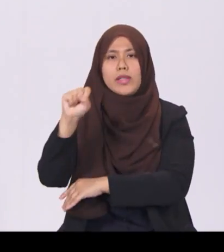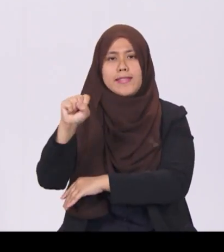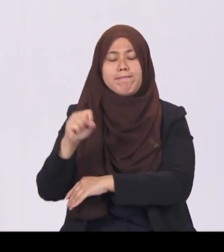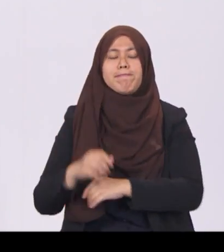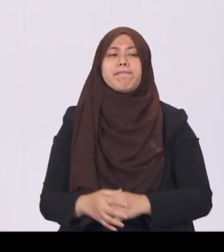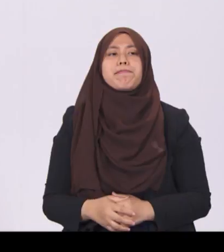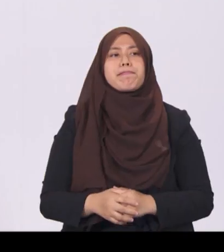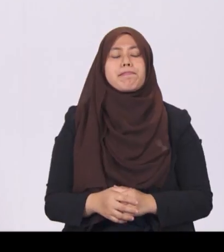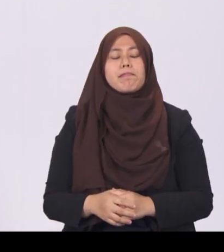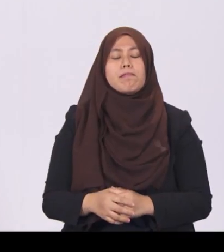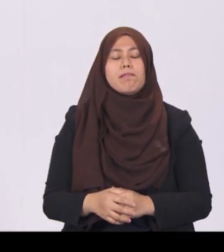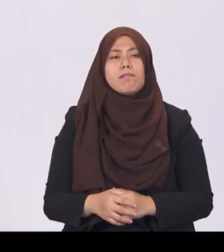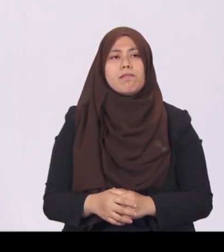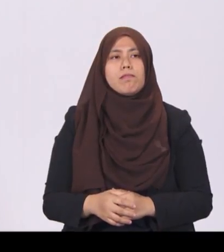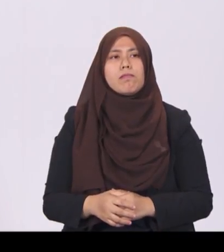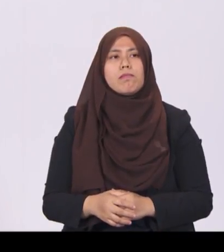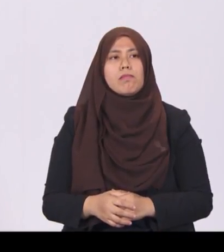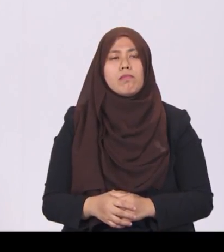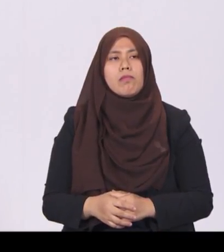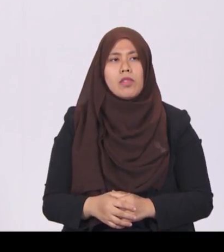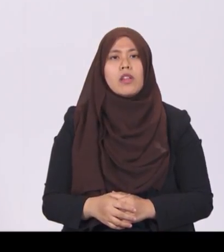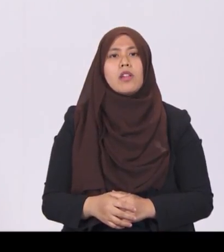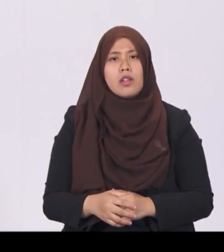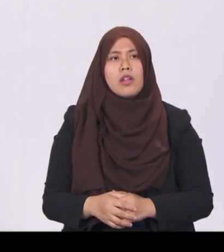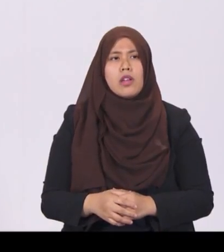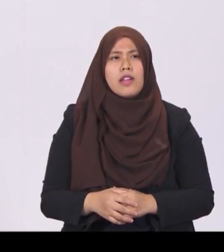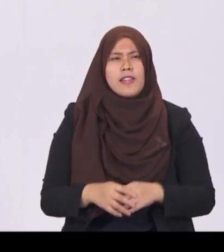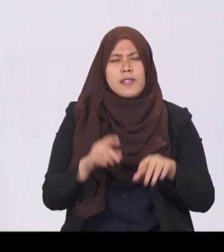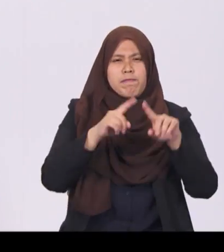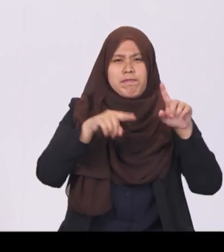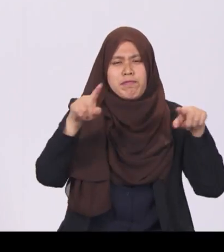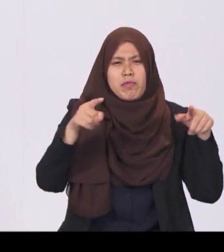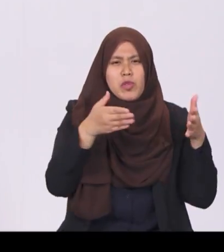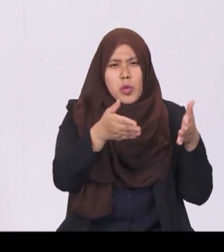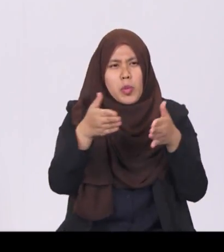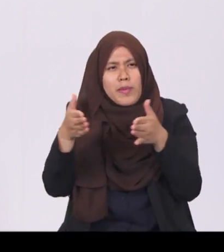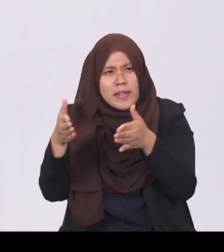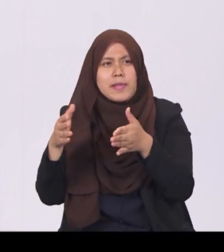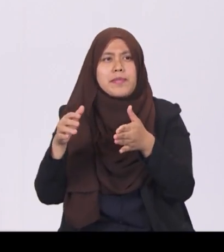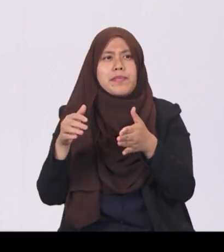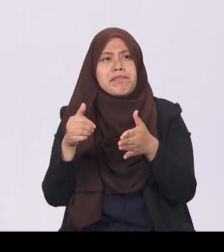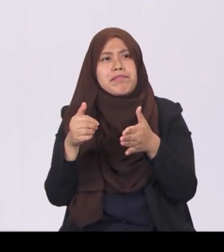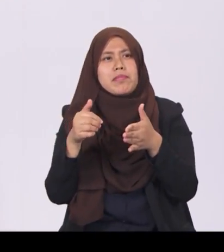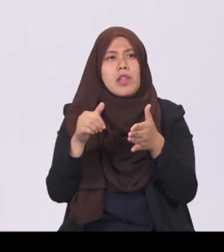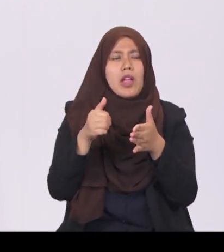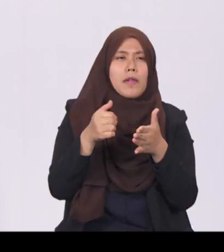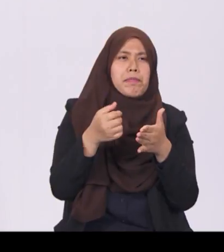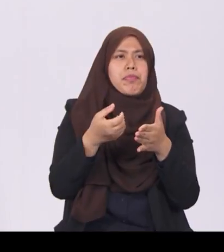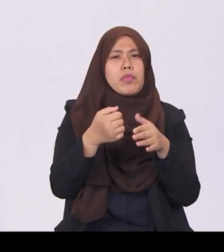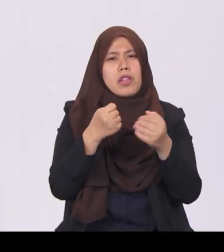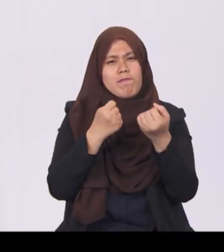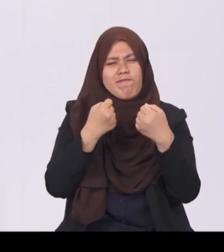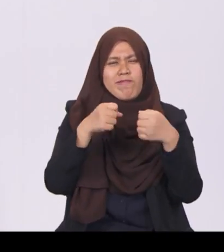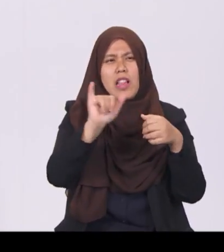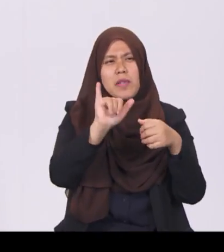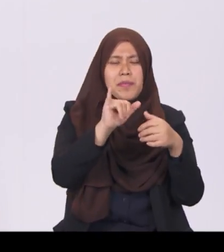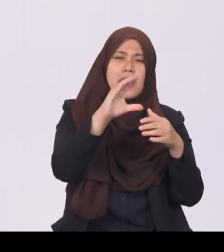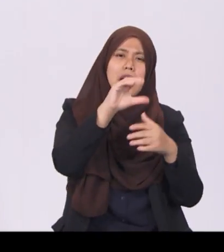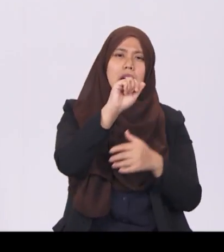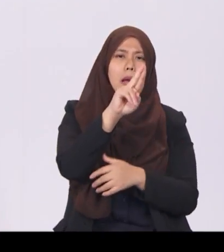Ultimately, measures like the carbon tax, along with our R&D programs and Smart Nation investments, are to